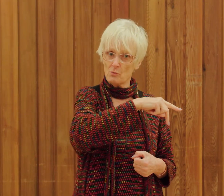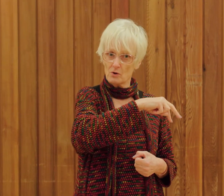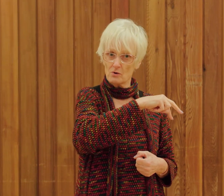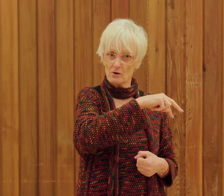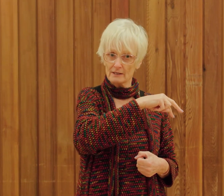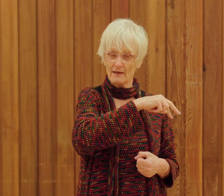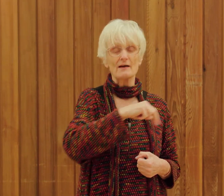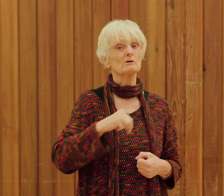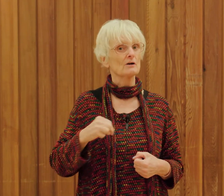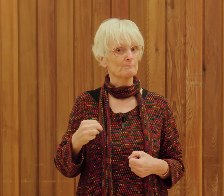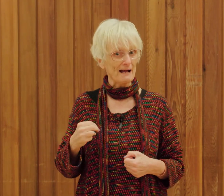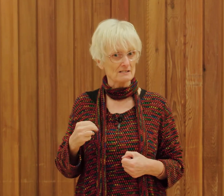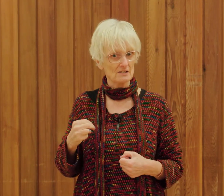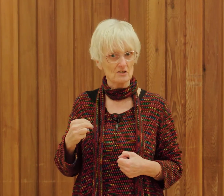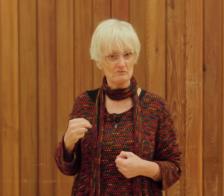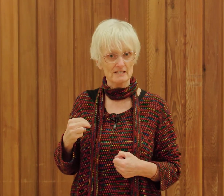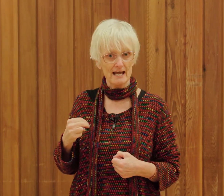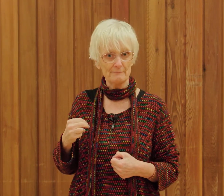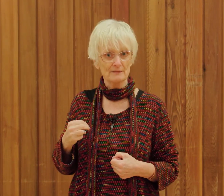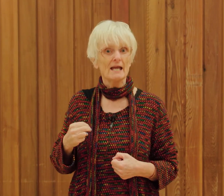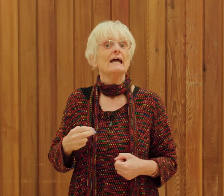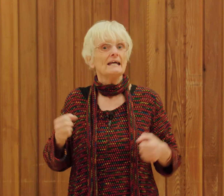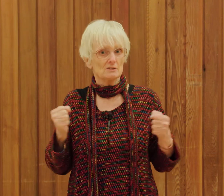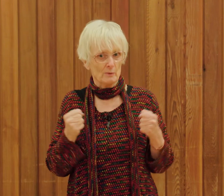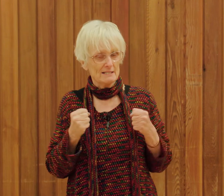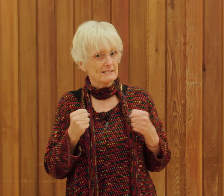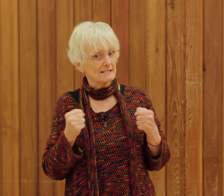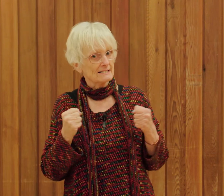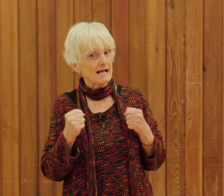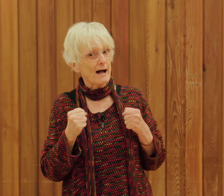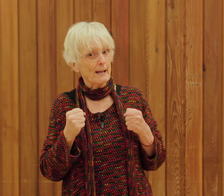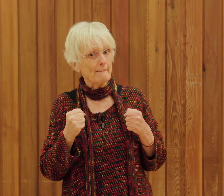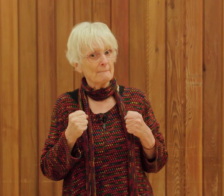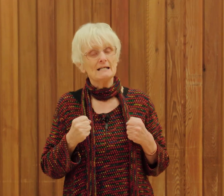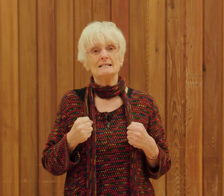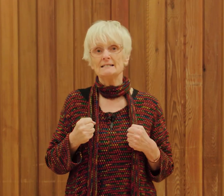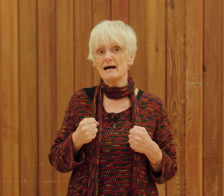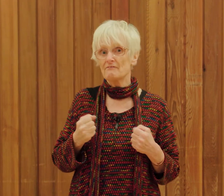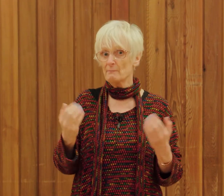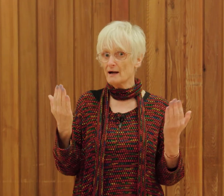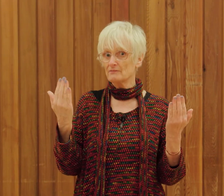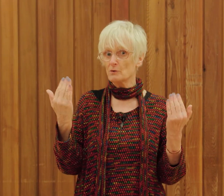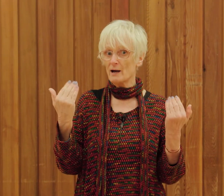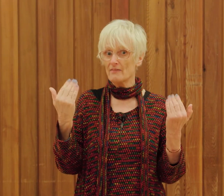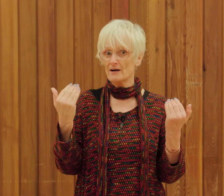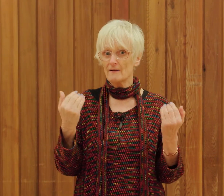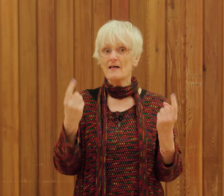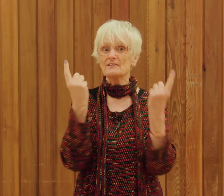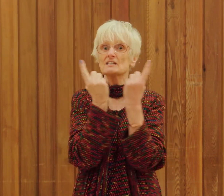walk and then we'll go back to the chorus again it's winter time never mind the weather there's